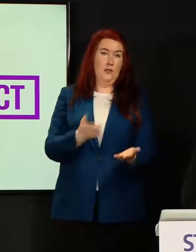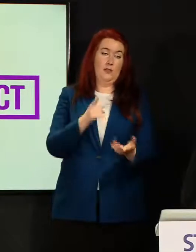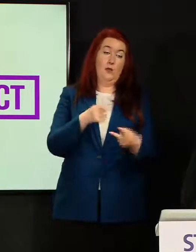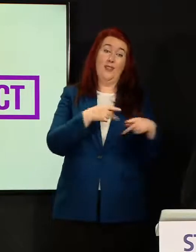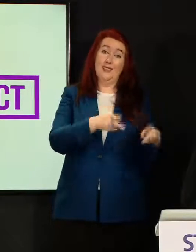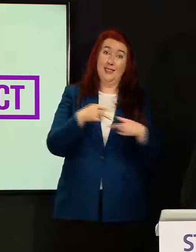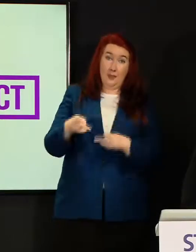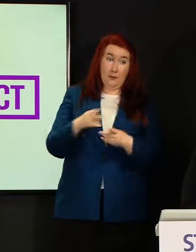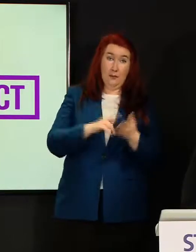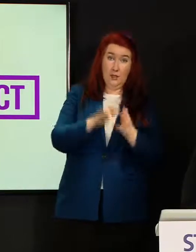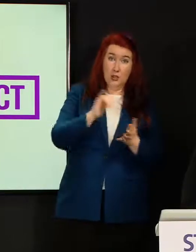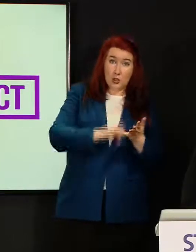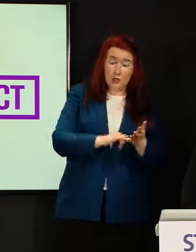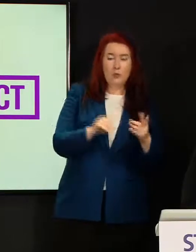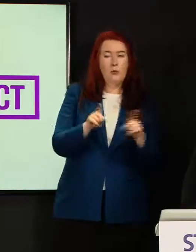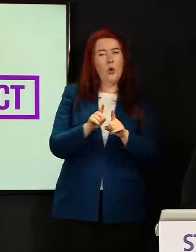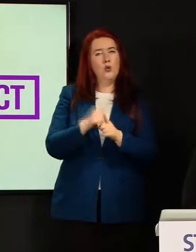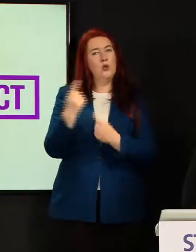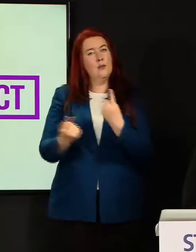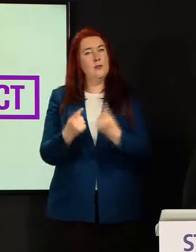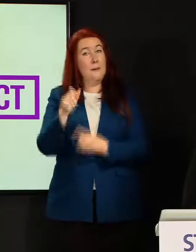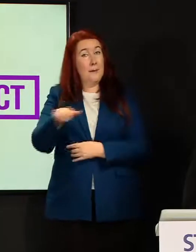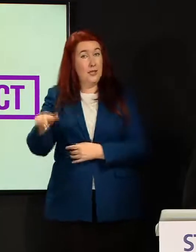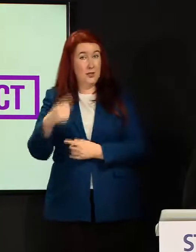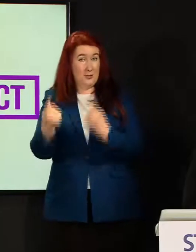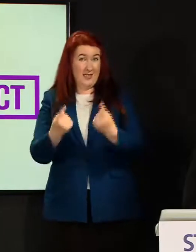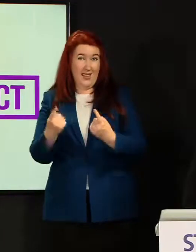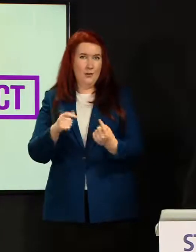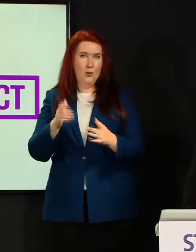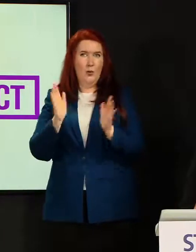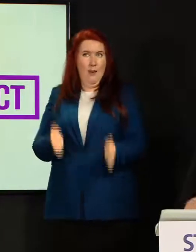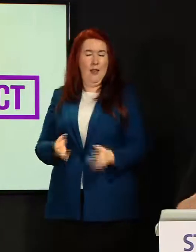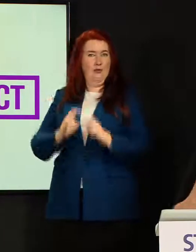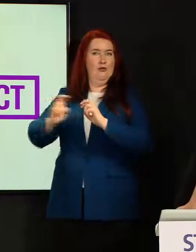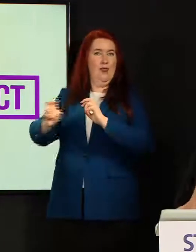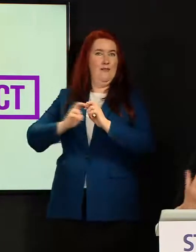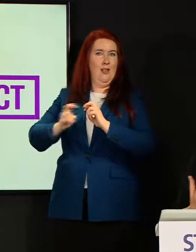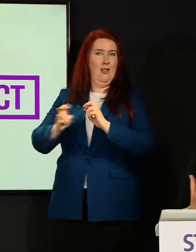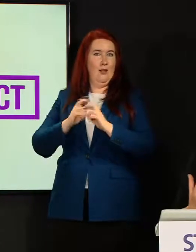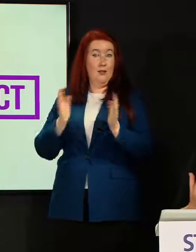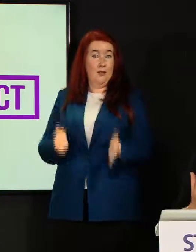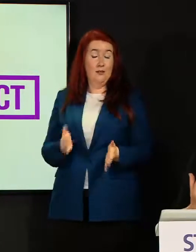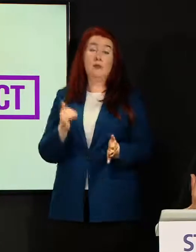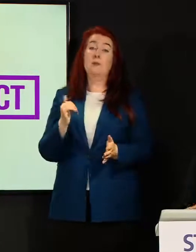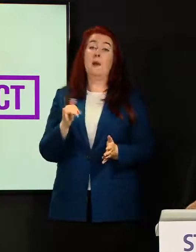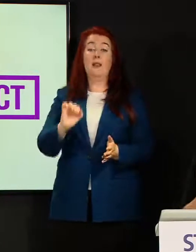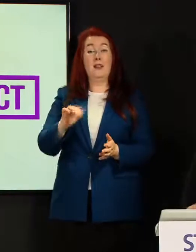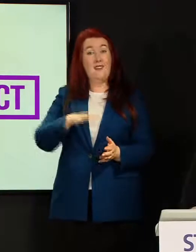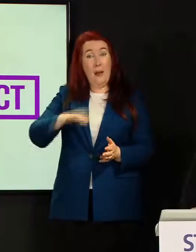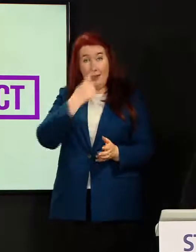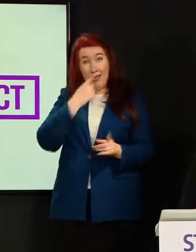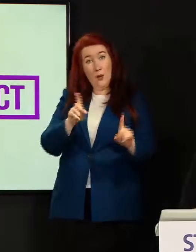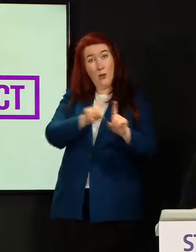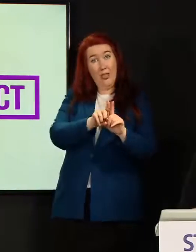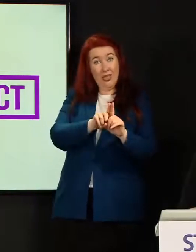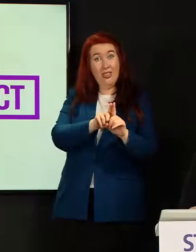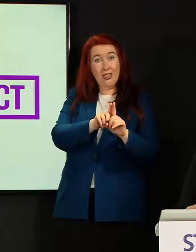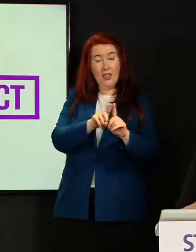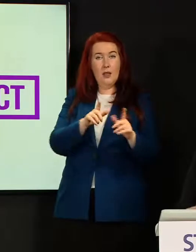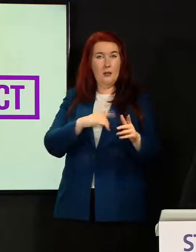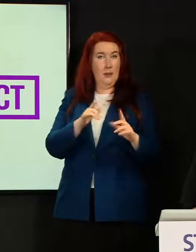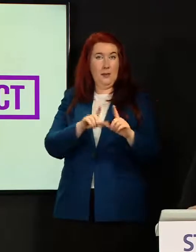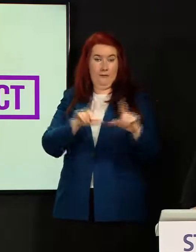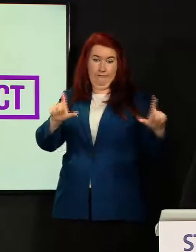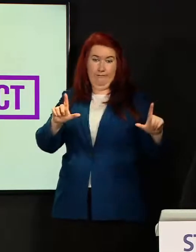system but also for patients stops them travelling it means that their relatives perhaps can be with them when they've got the consultation